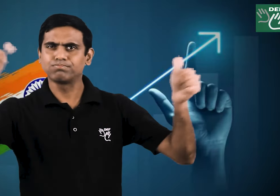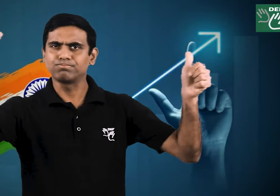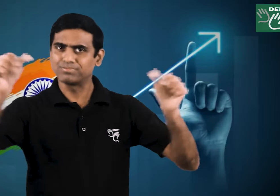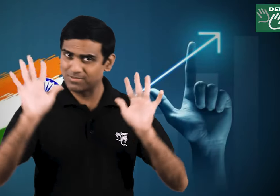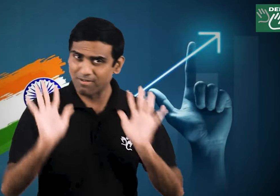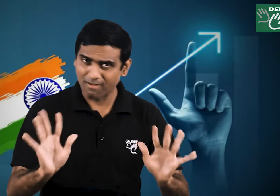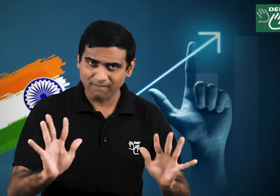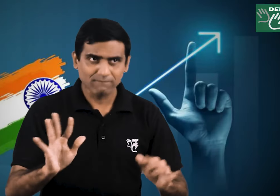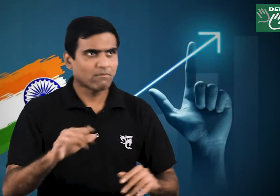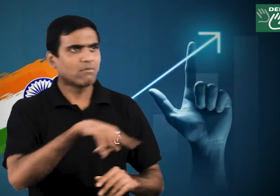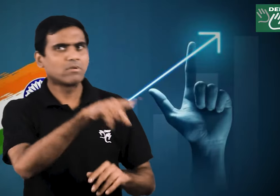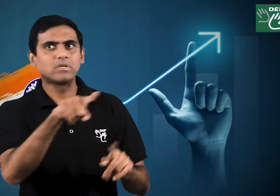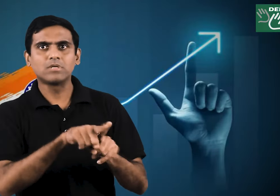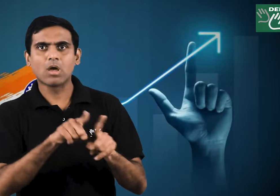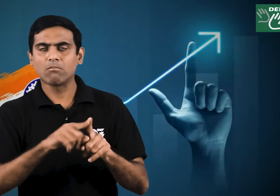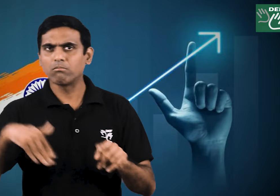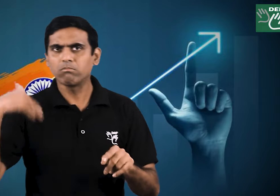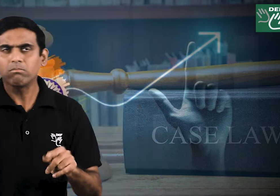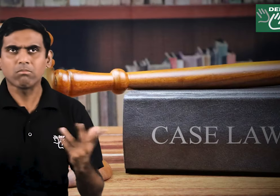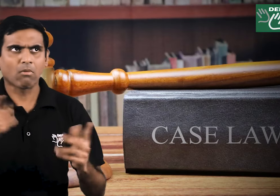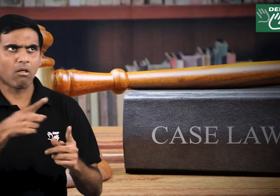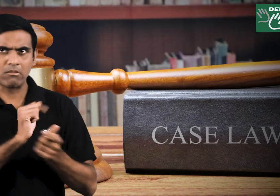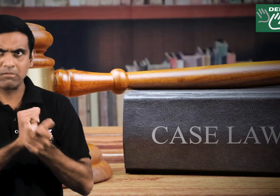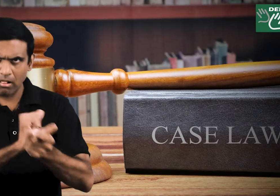and any police cases they have